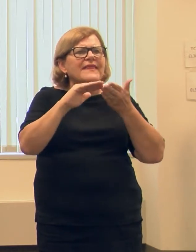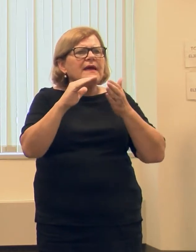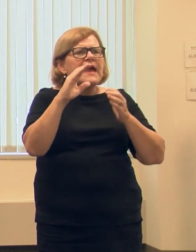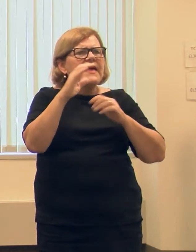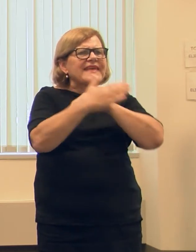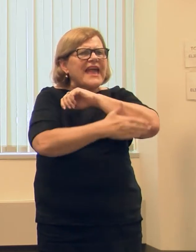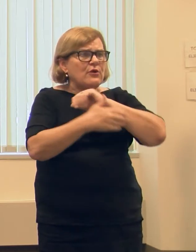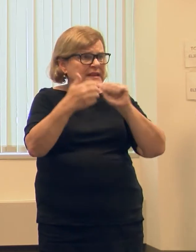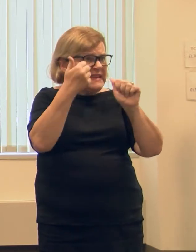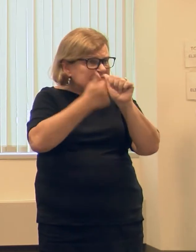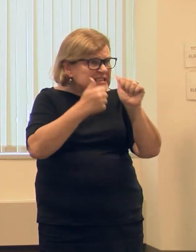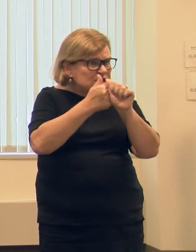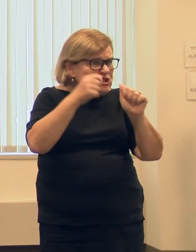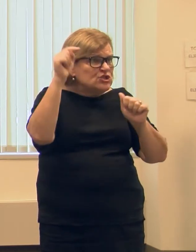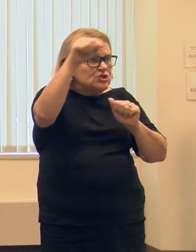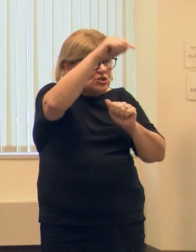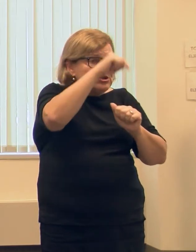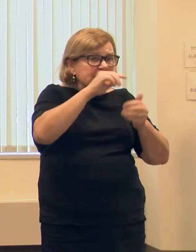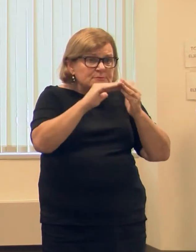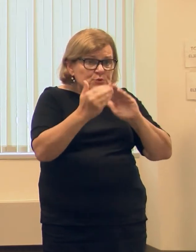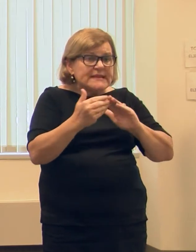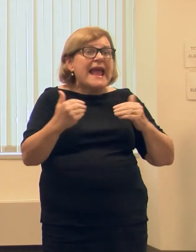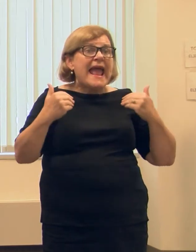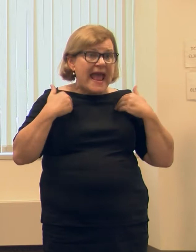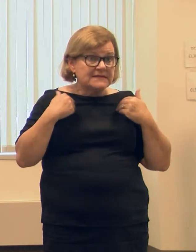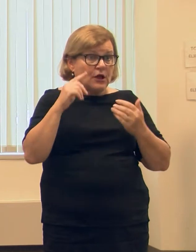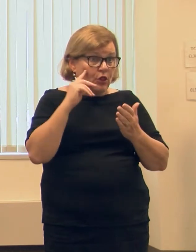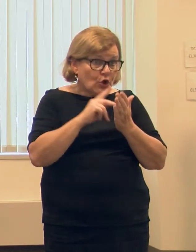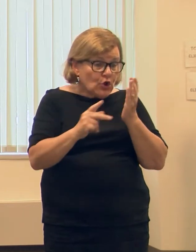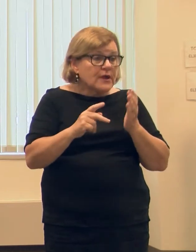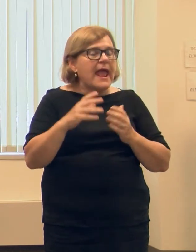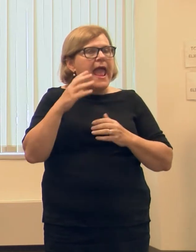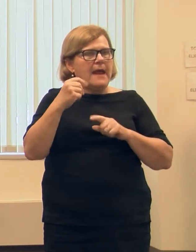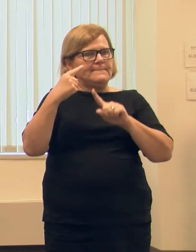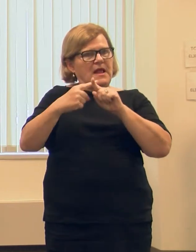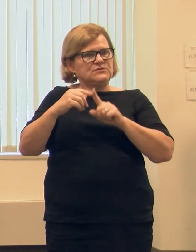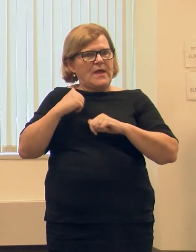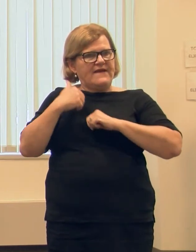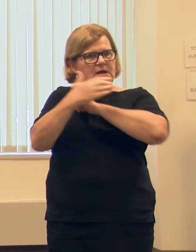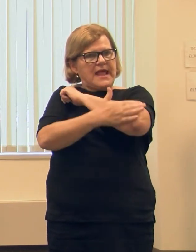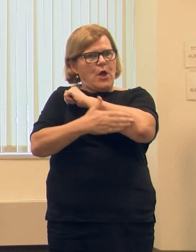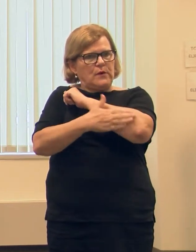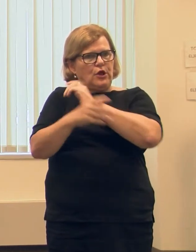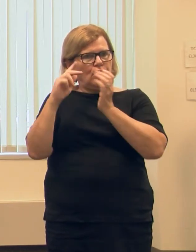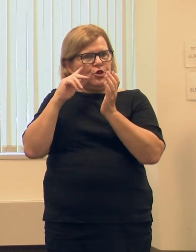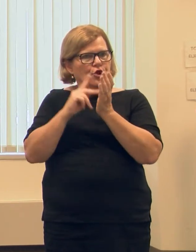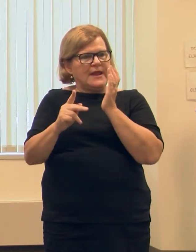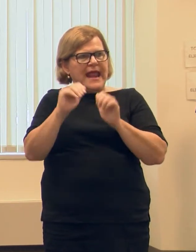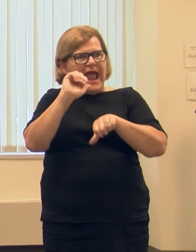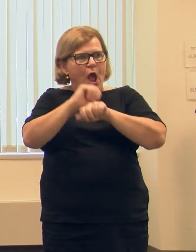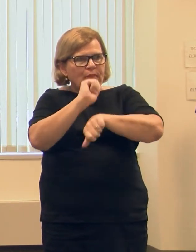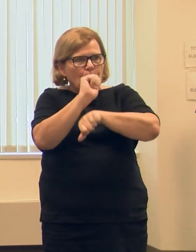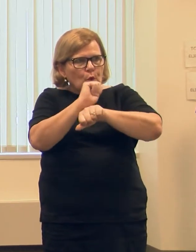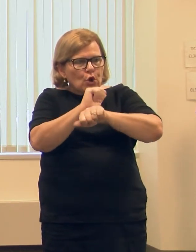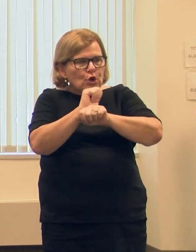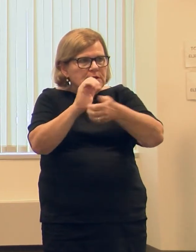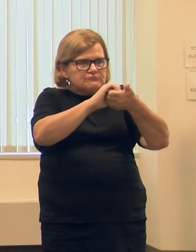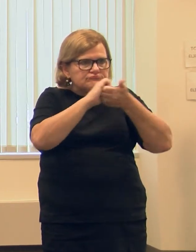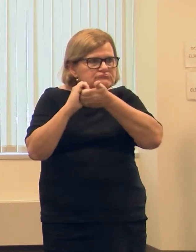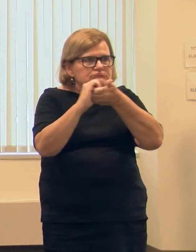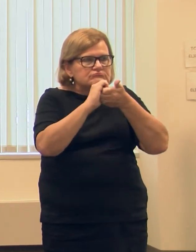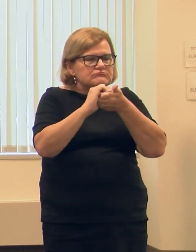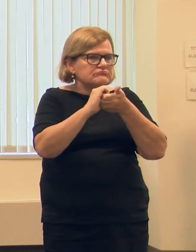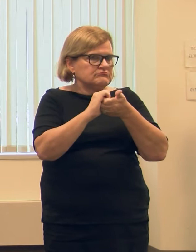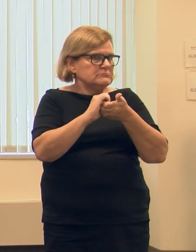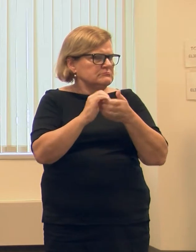has a clerk, and then we have a county clerk. And part of their success over the years, I think, has been the way they've worked hand-in-hand, so